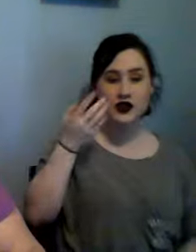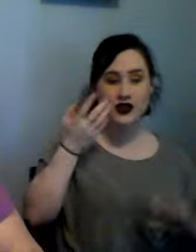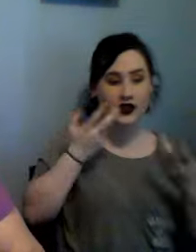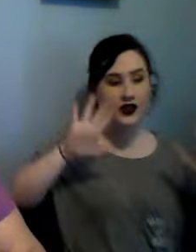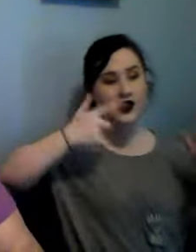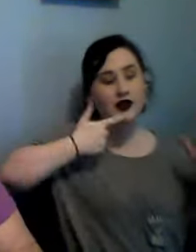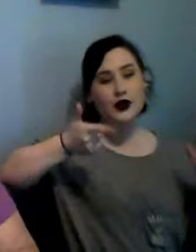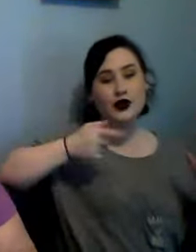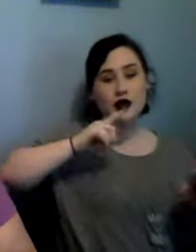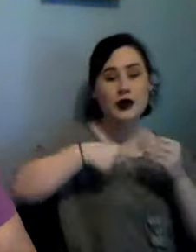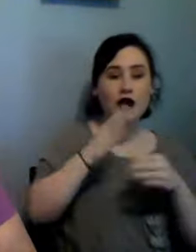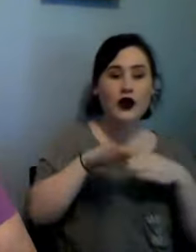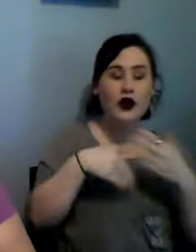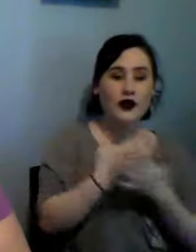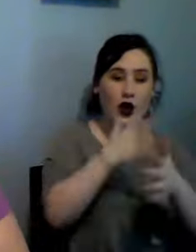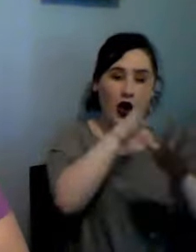I'm not ashamed